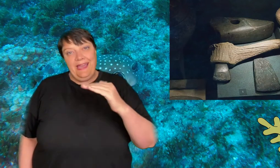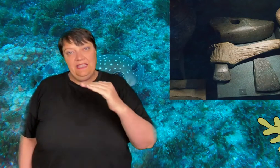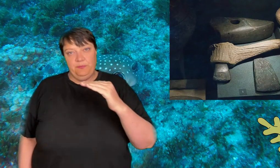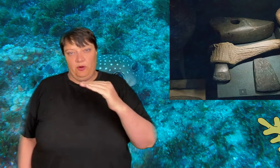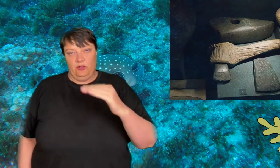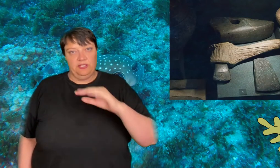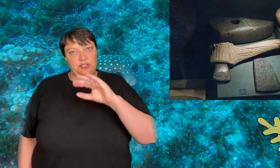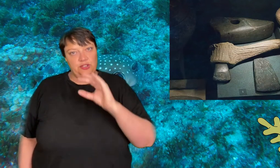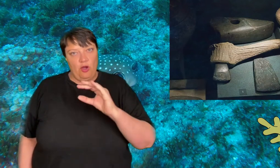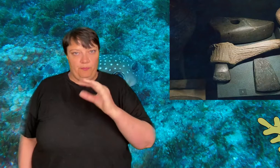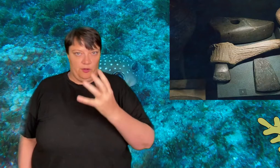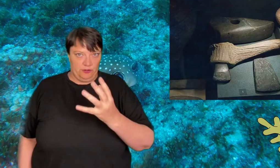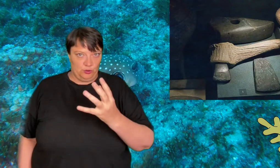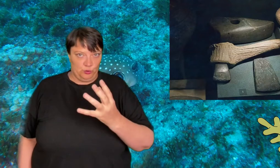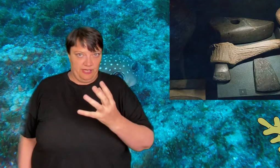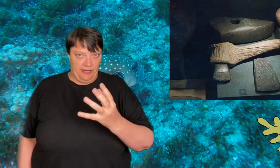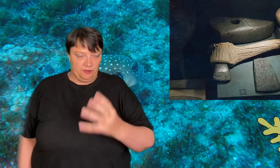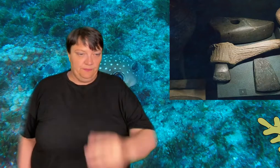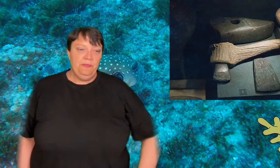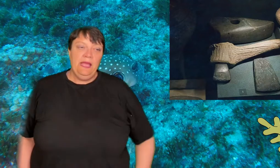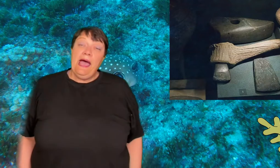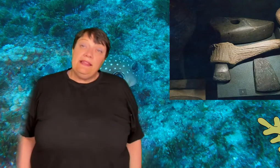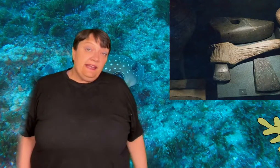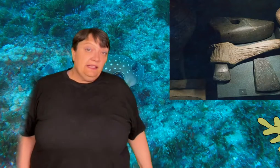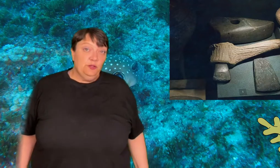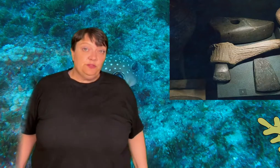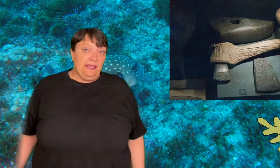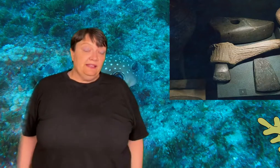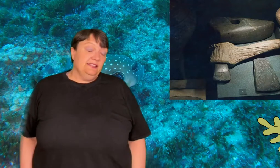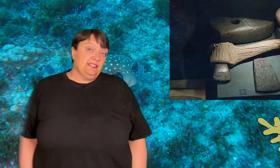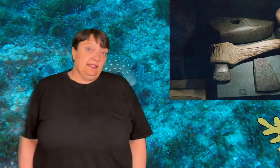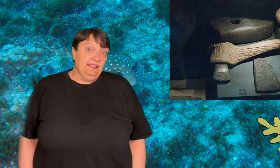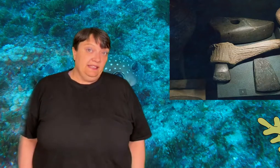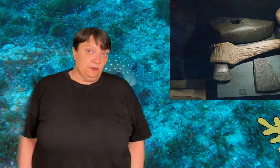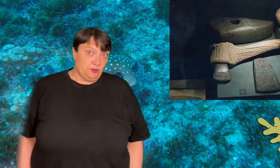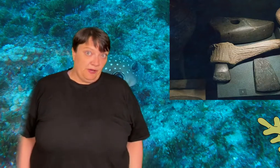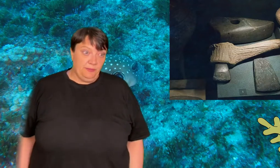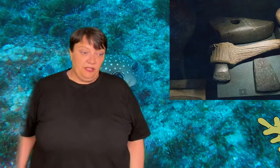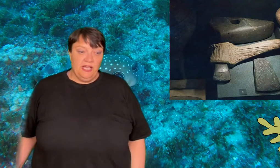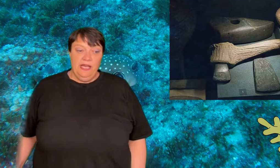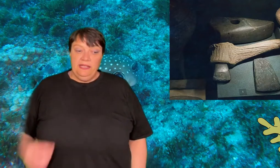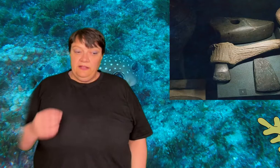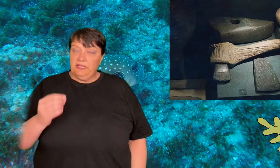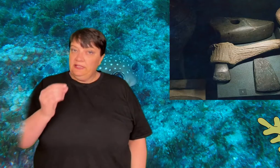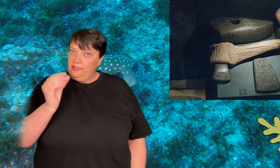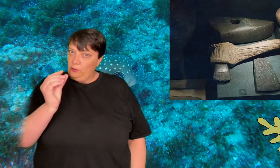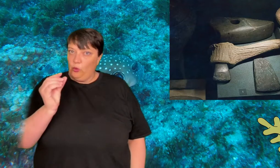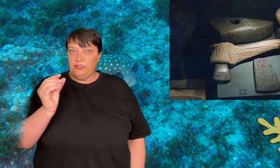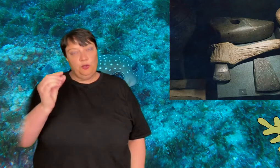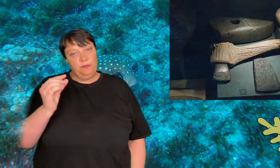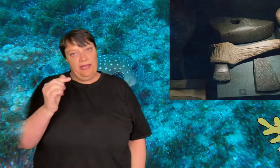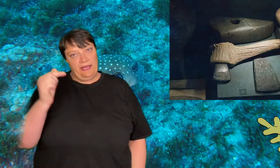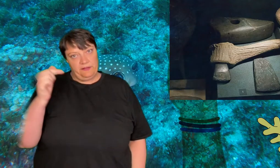the blade part, the sharp part sorted out and that includes making things like needles right because even a